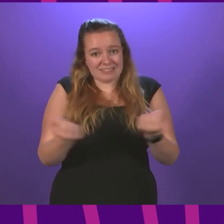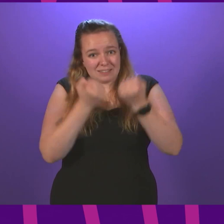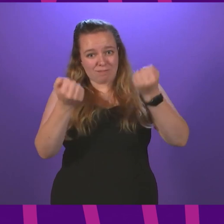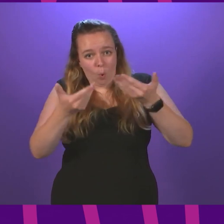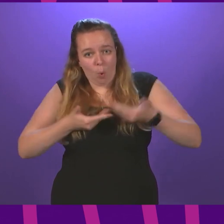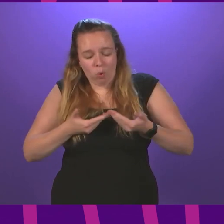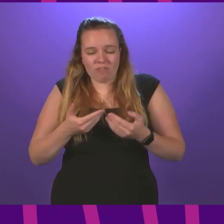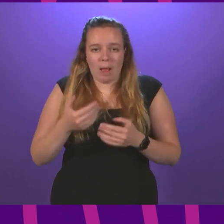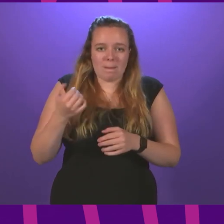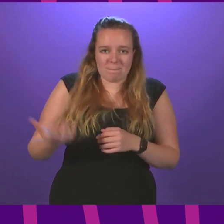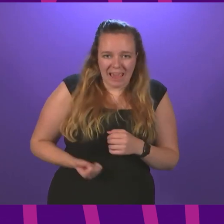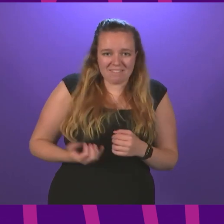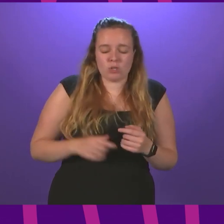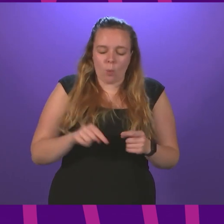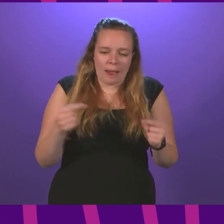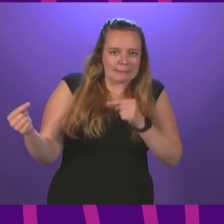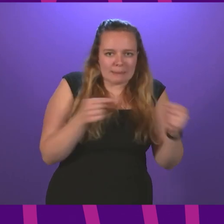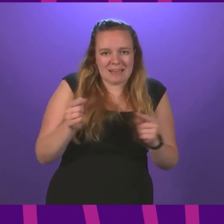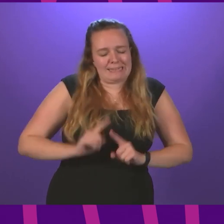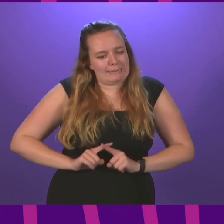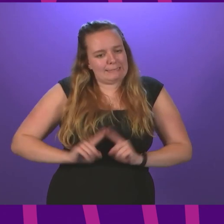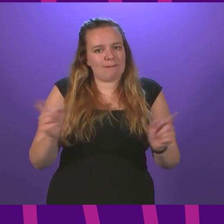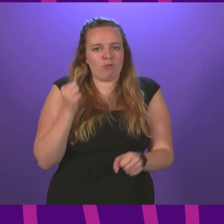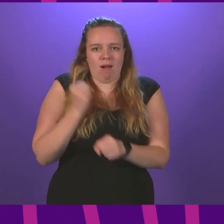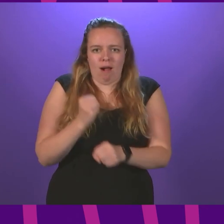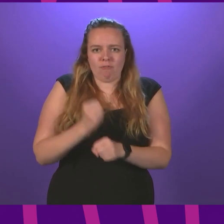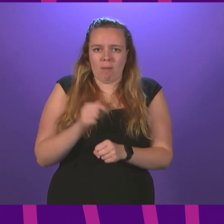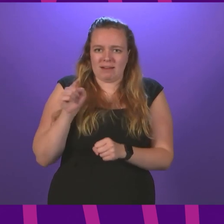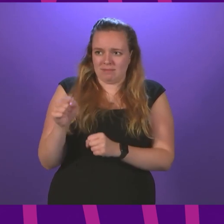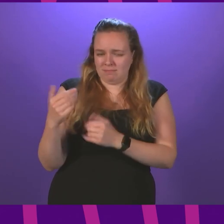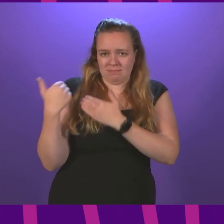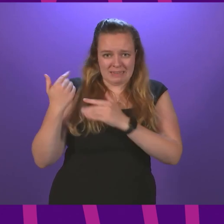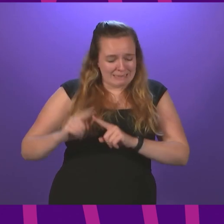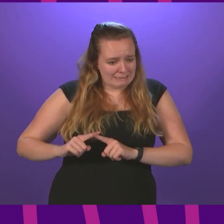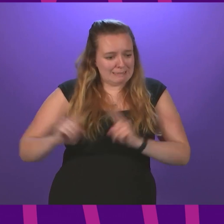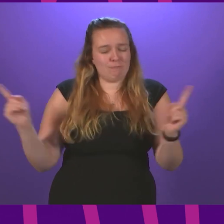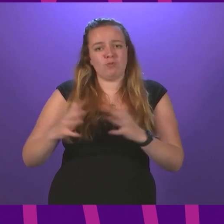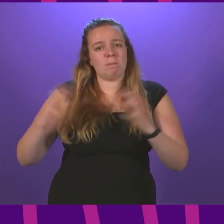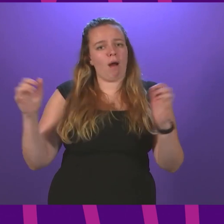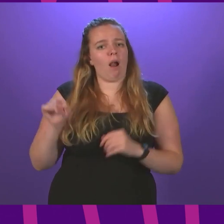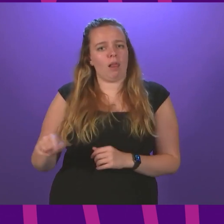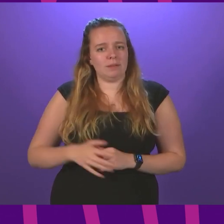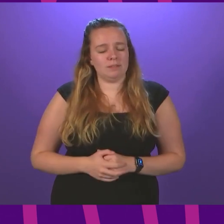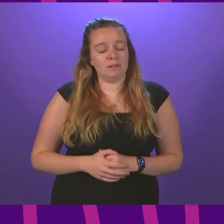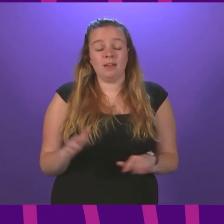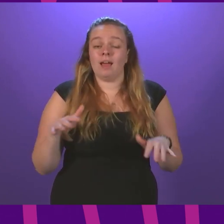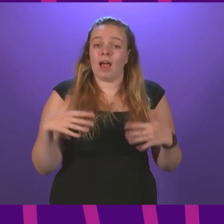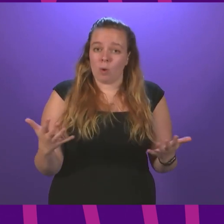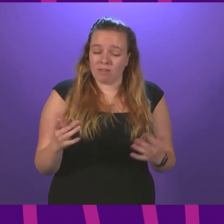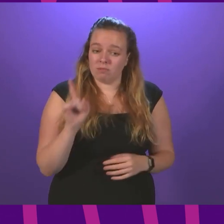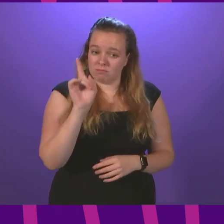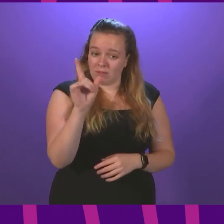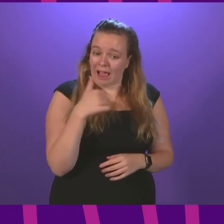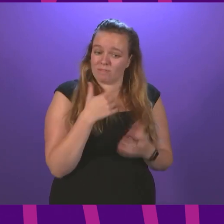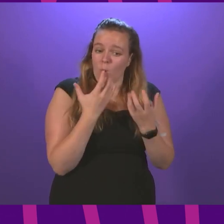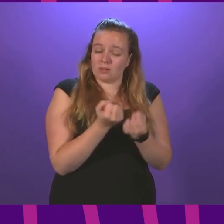debating the actions of a different government that is accountable to a different parliament. However, no, I've got a